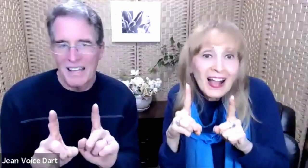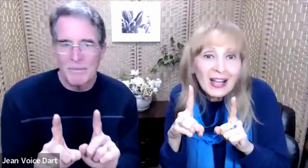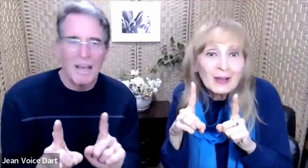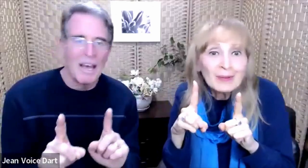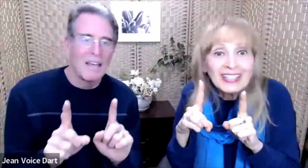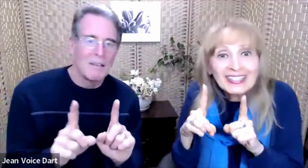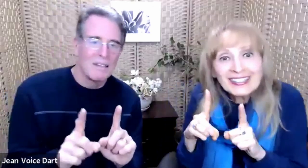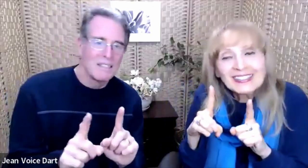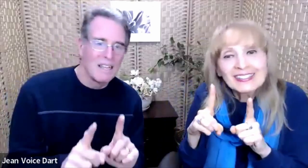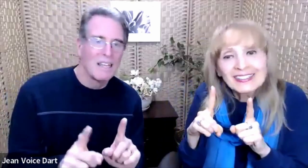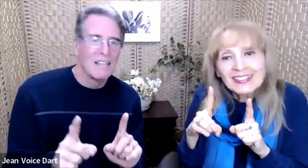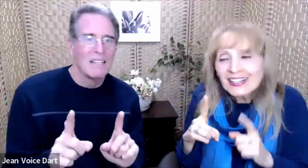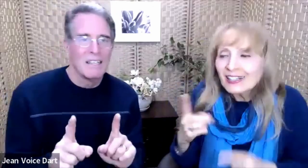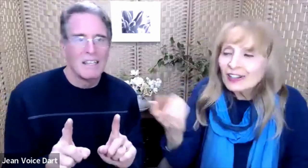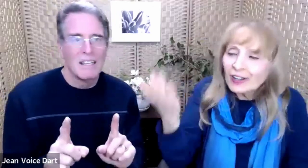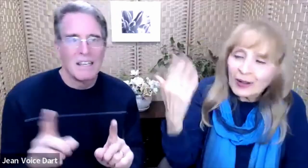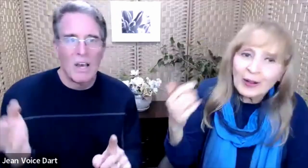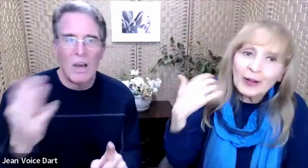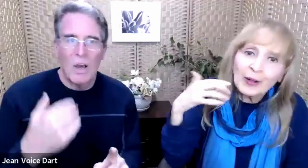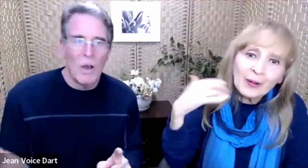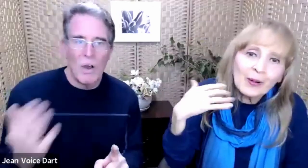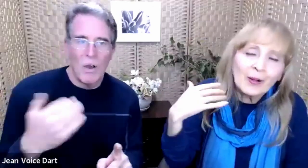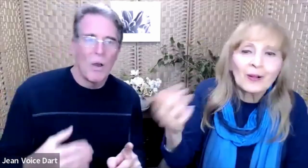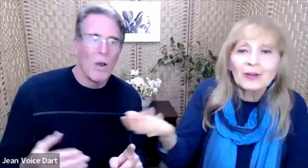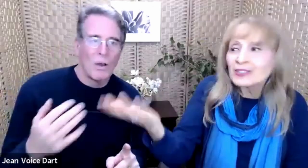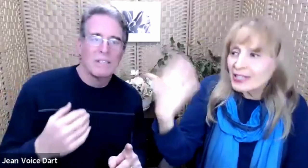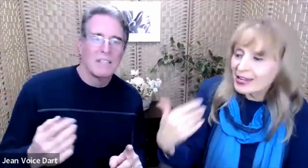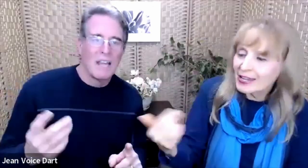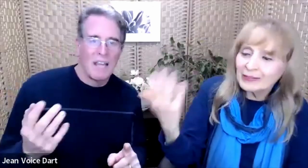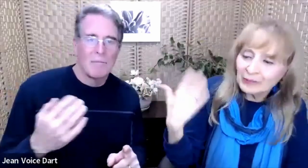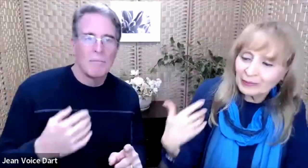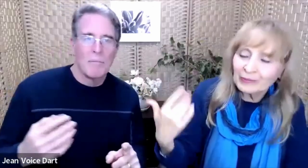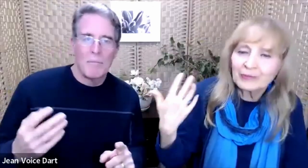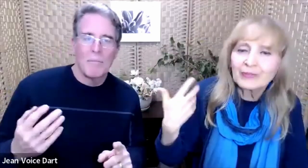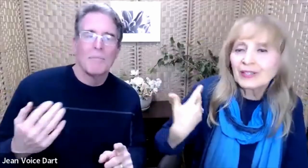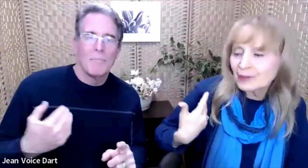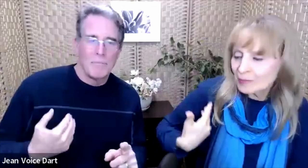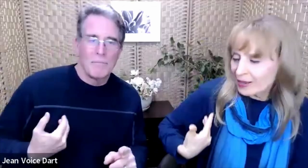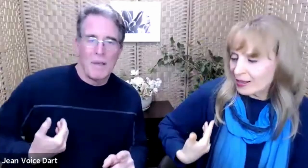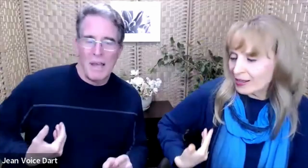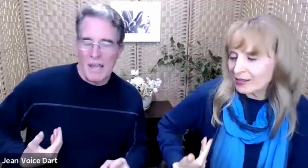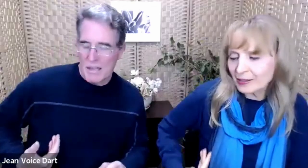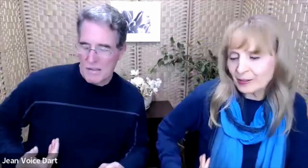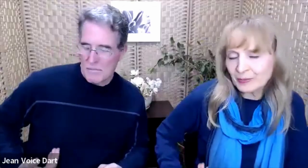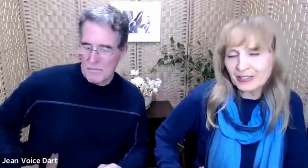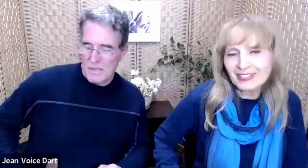me. Oh, stand by me.